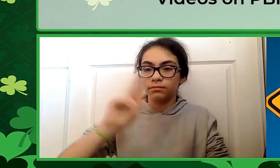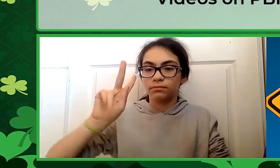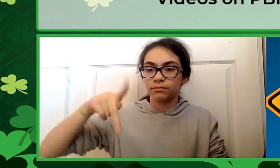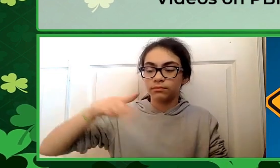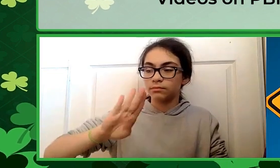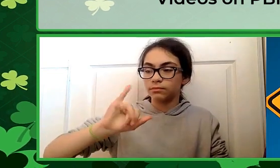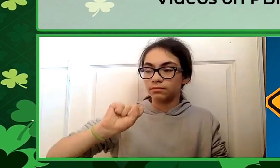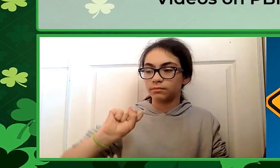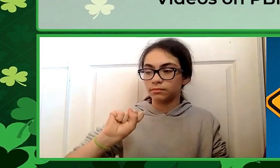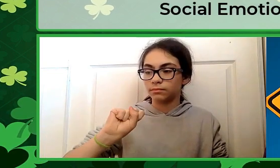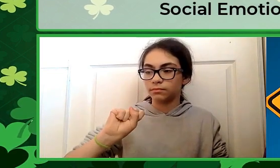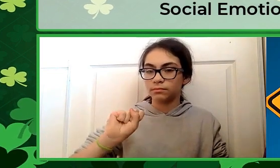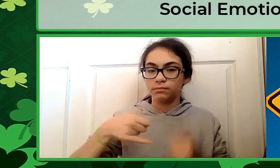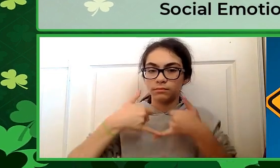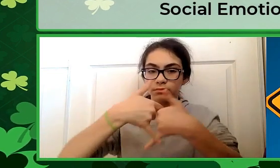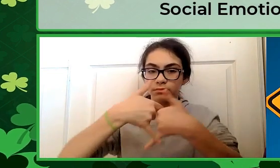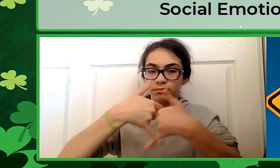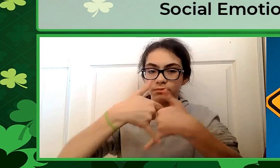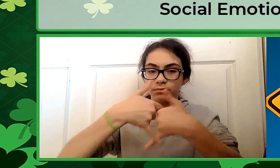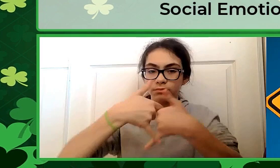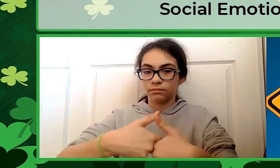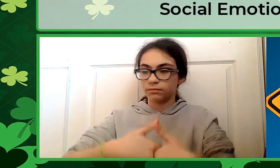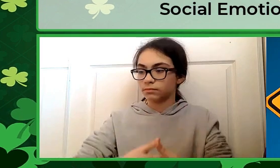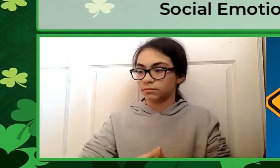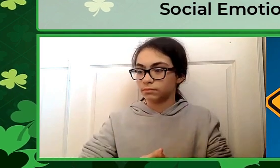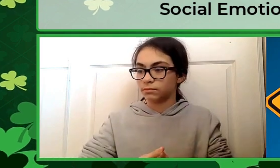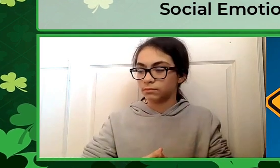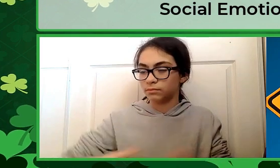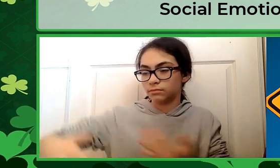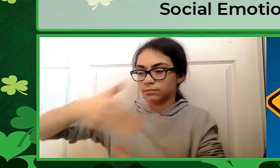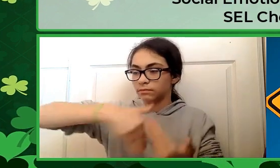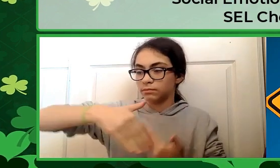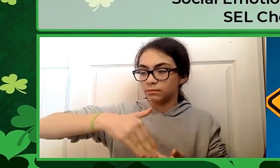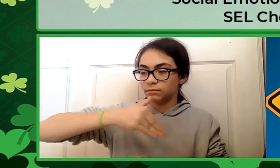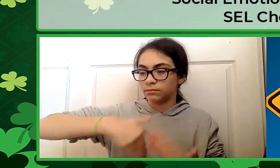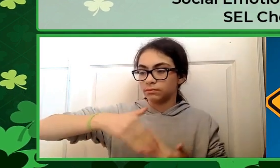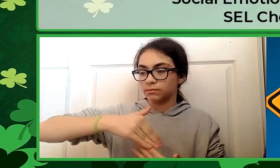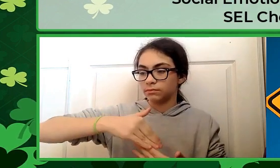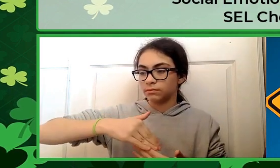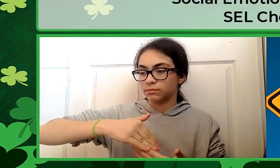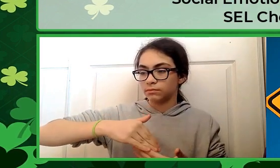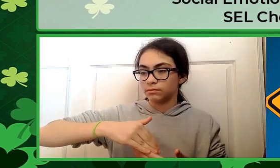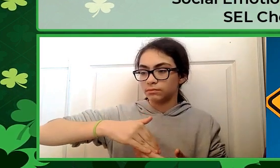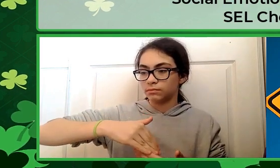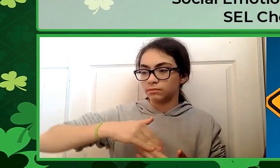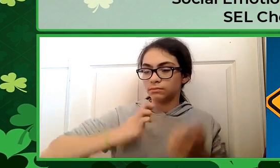Social Emotional Check. S-E-L Check.